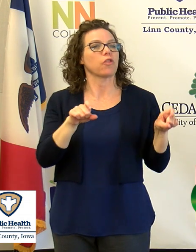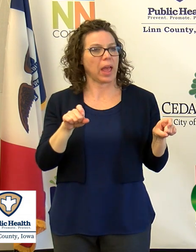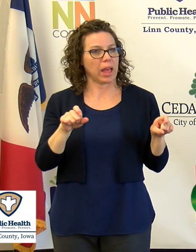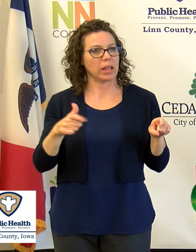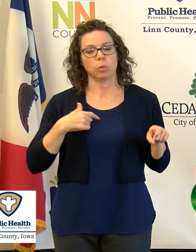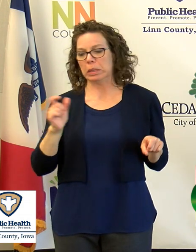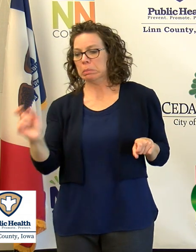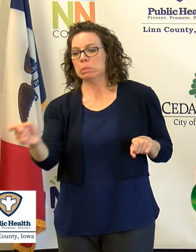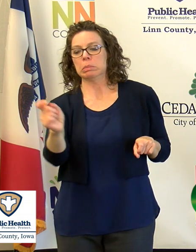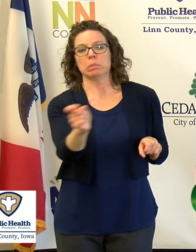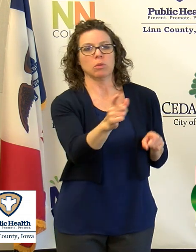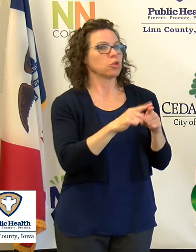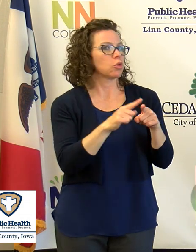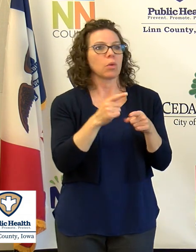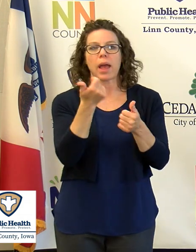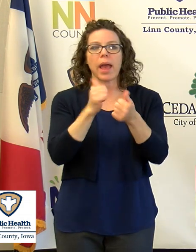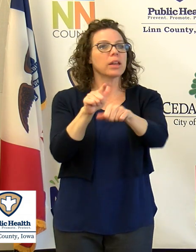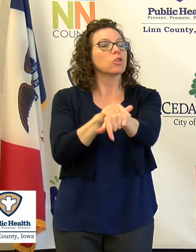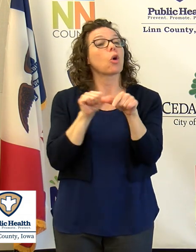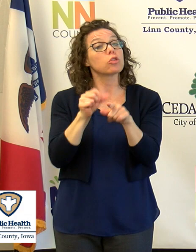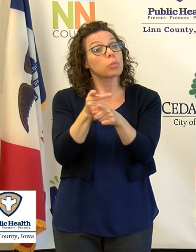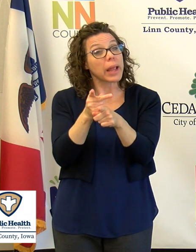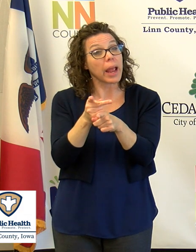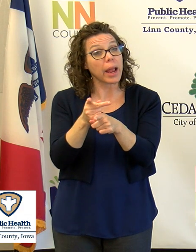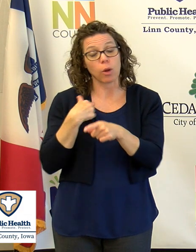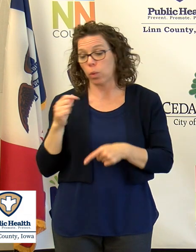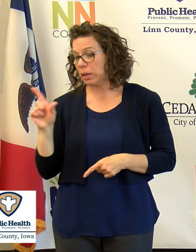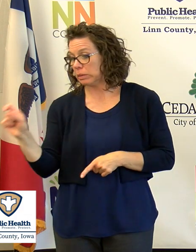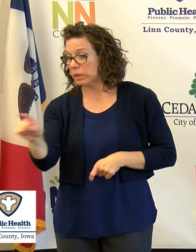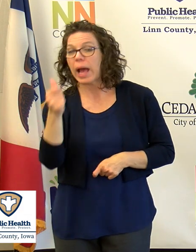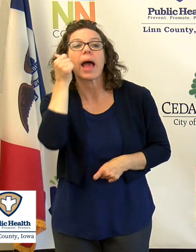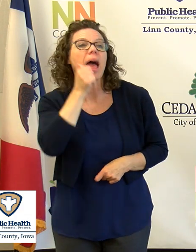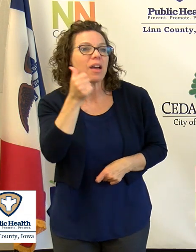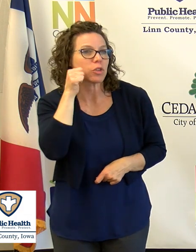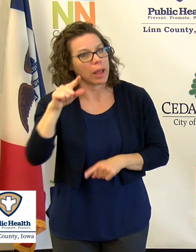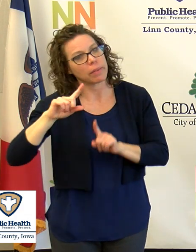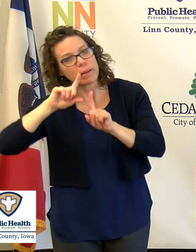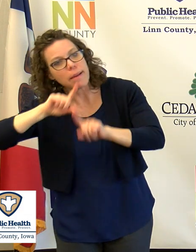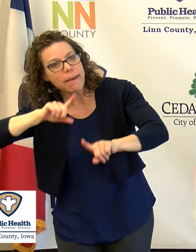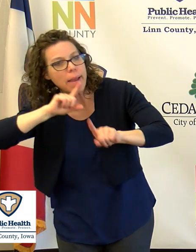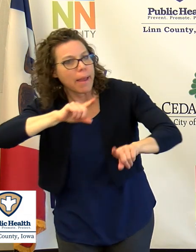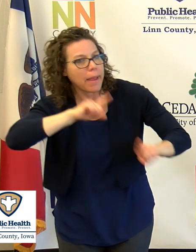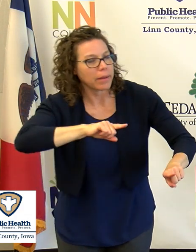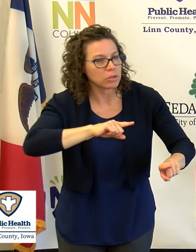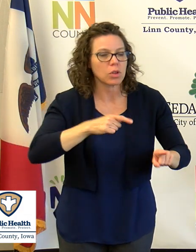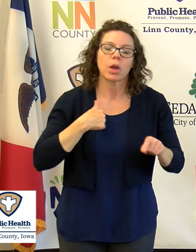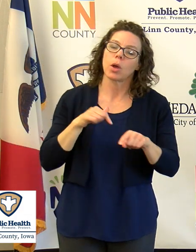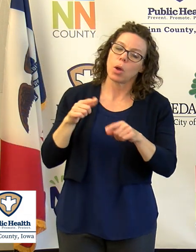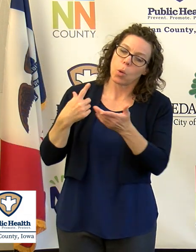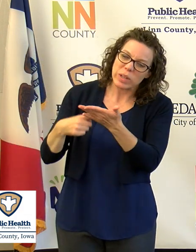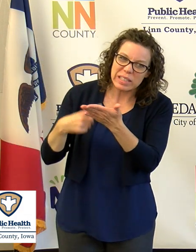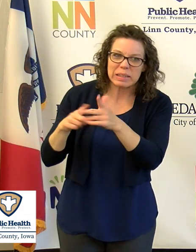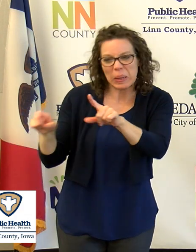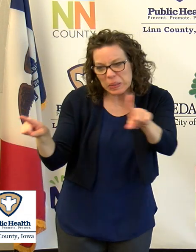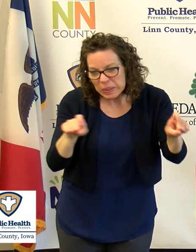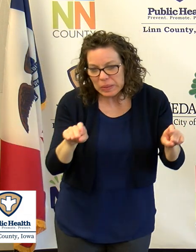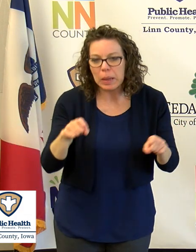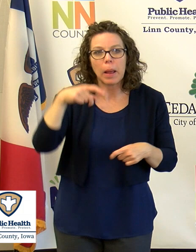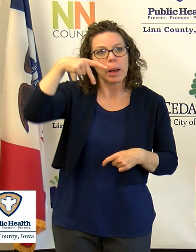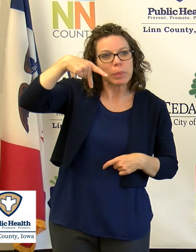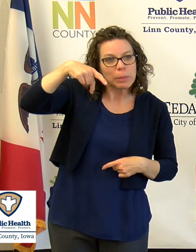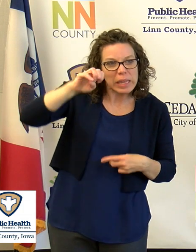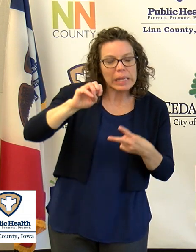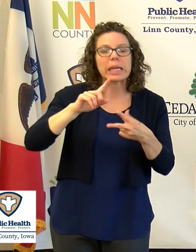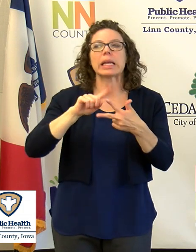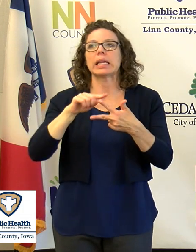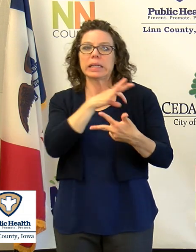care facilities to complete daily. On that survey, it talks about personal protective equipment, it talks about staffing, it talks about the